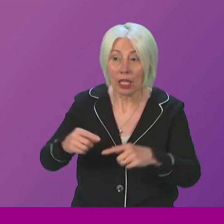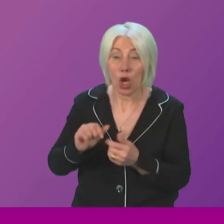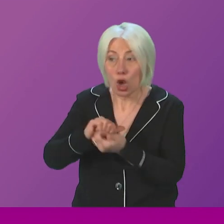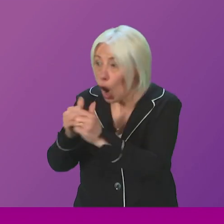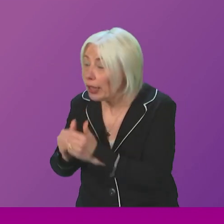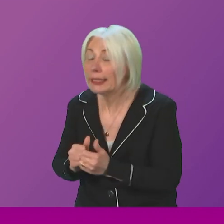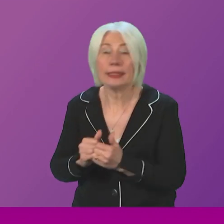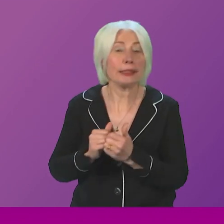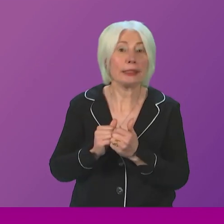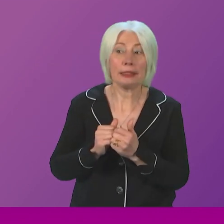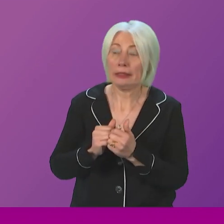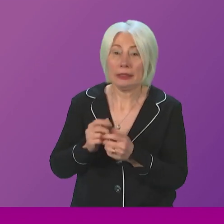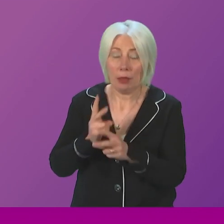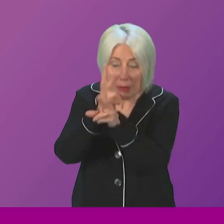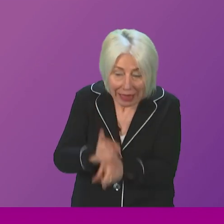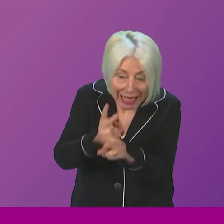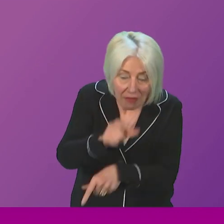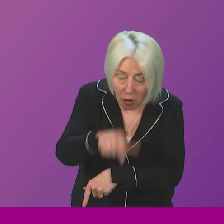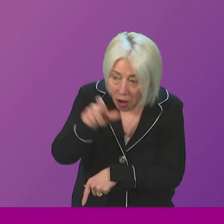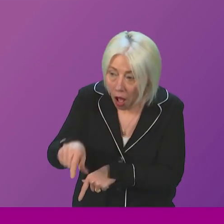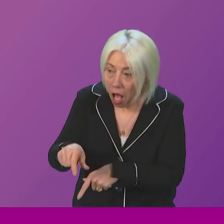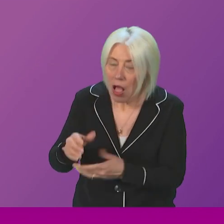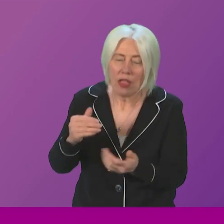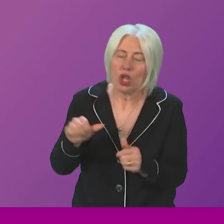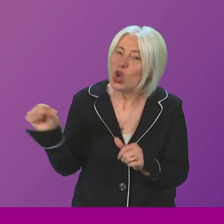deserve much better than this First Minister.